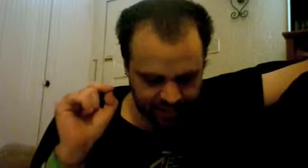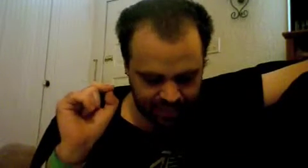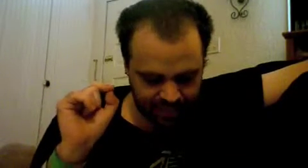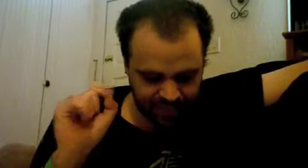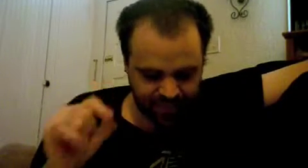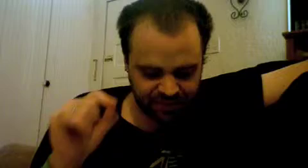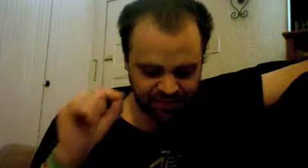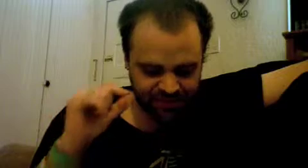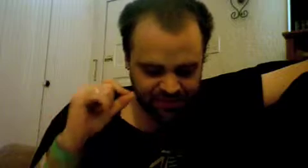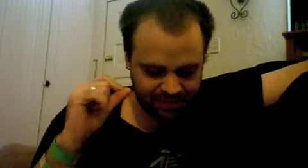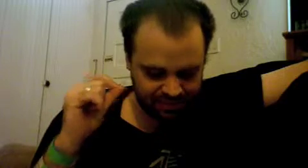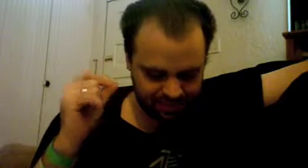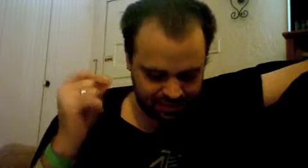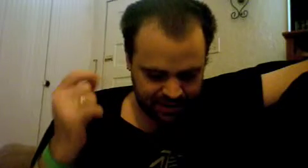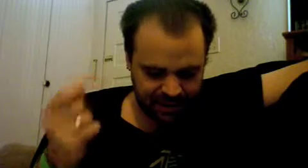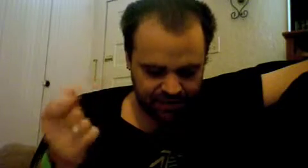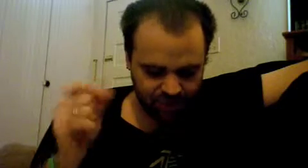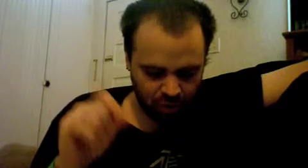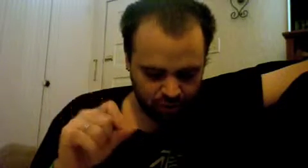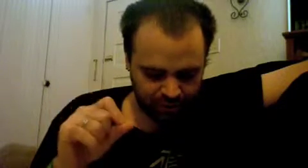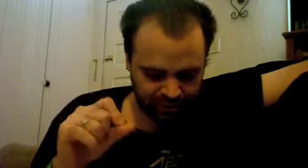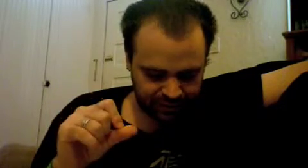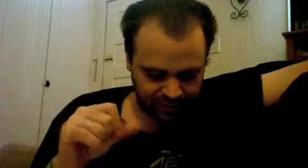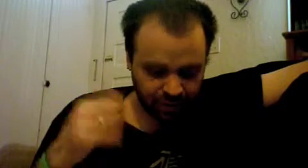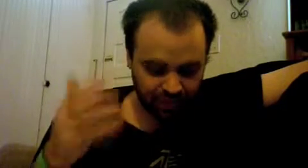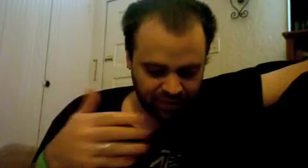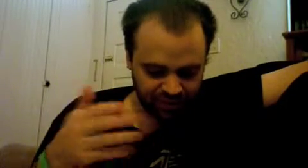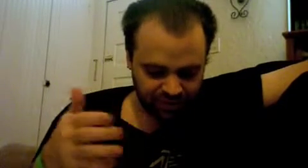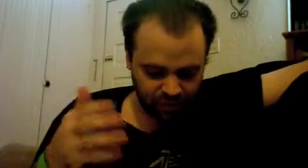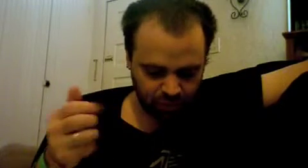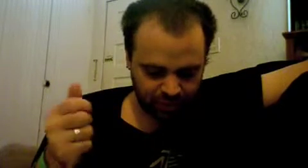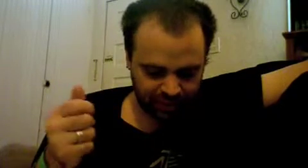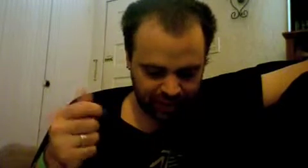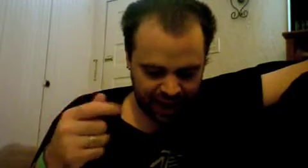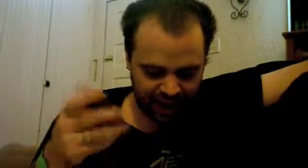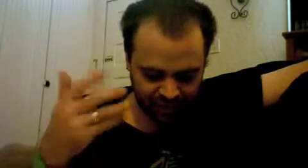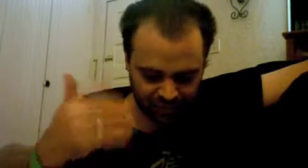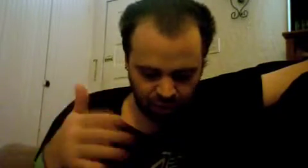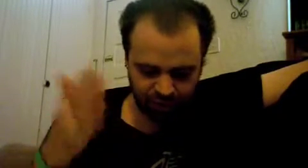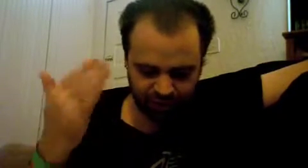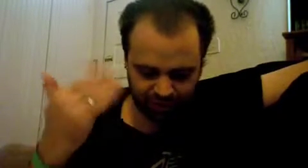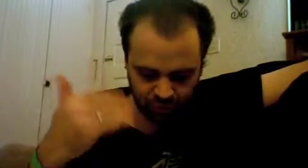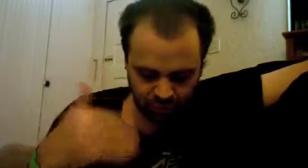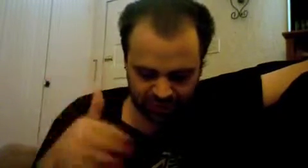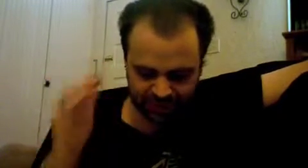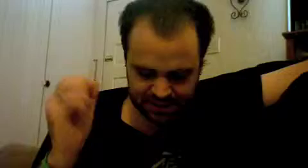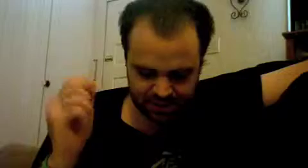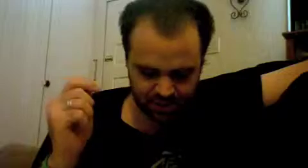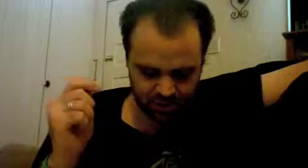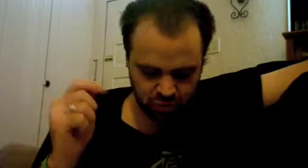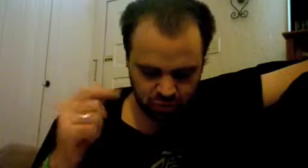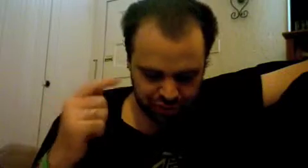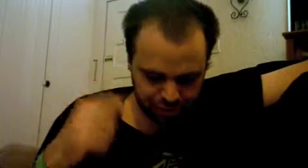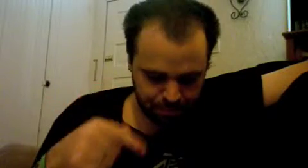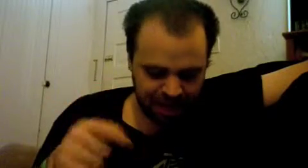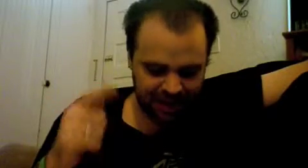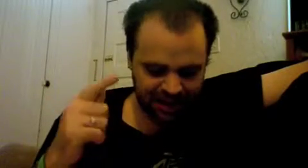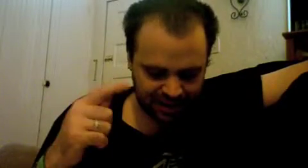this it is only or thus it is only as cultivated reason which has made it